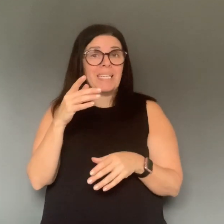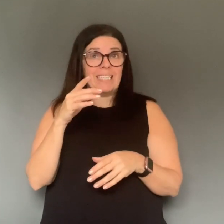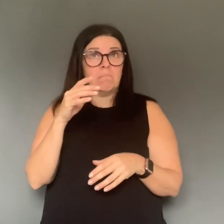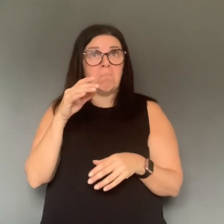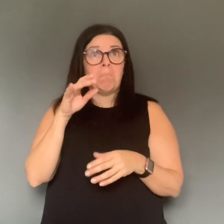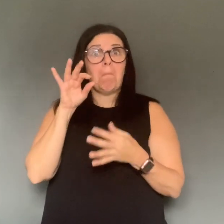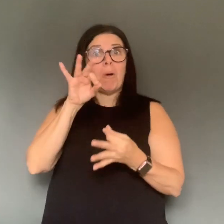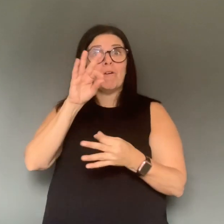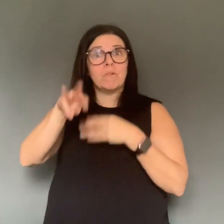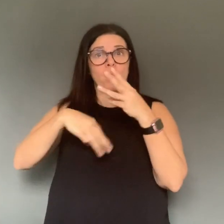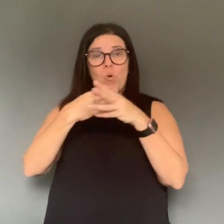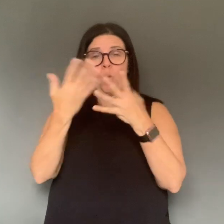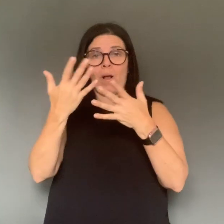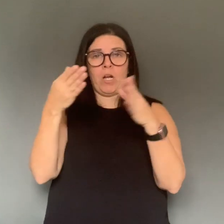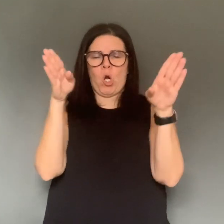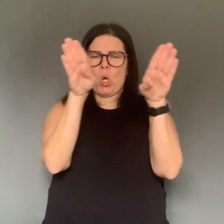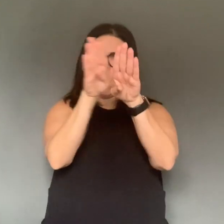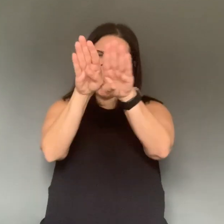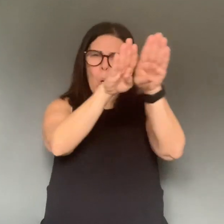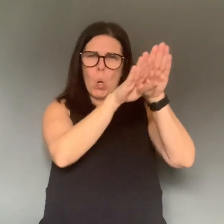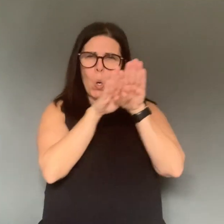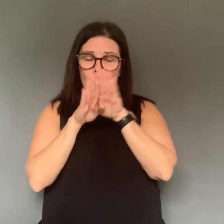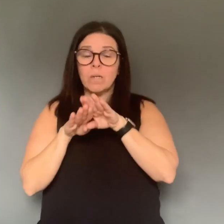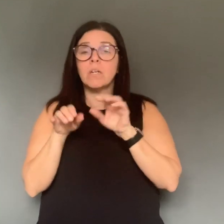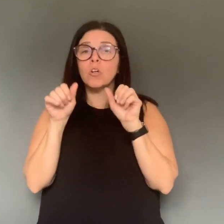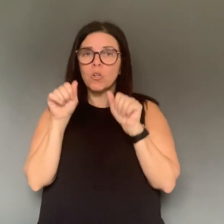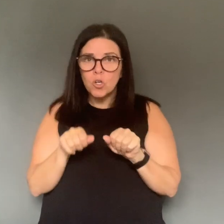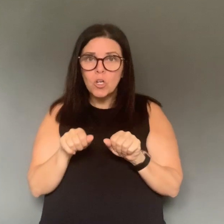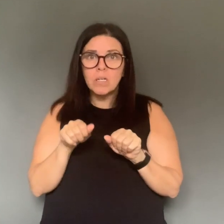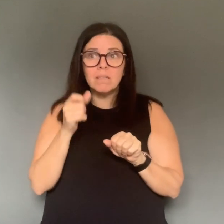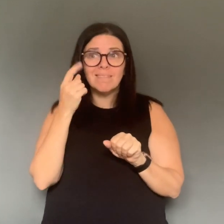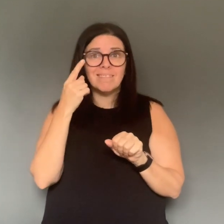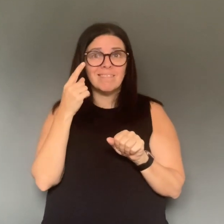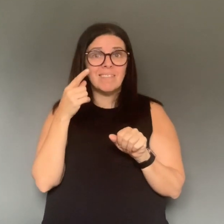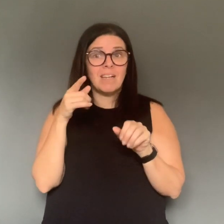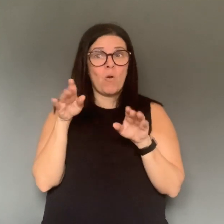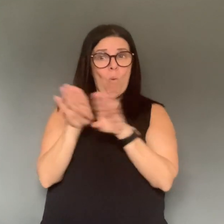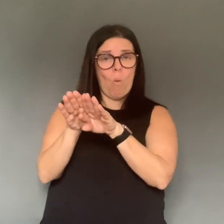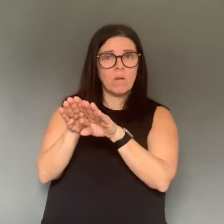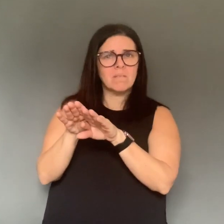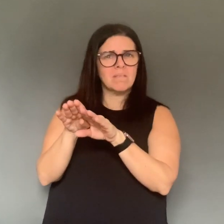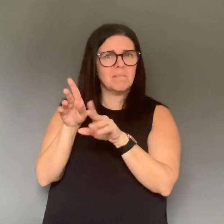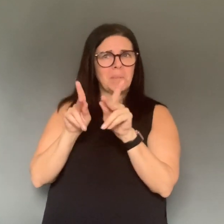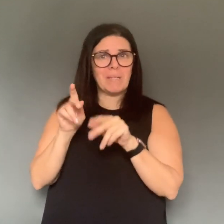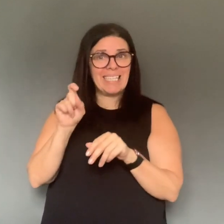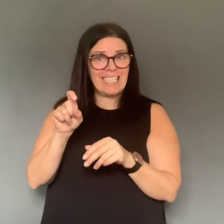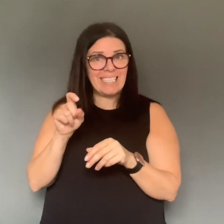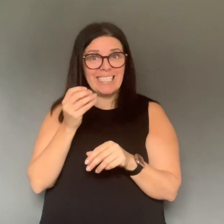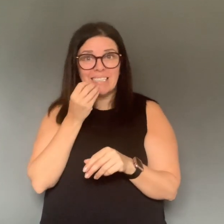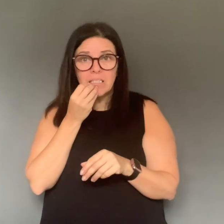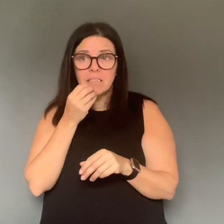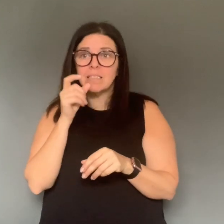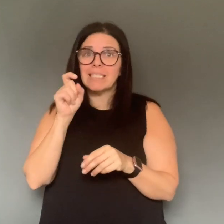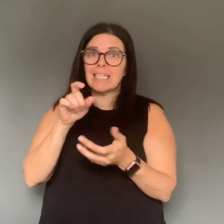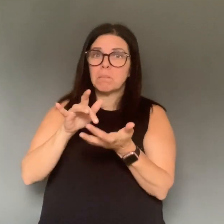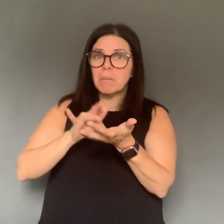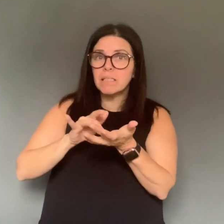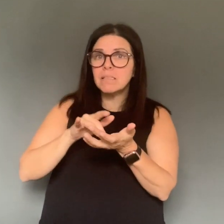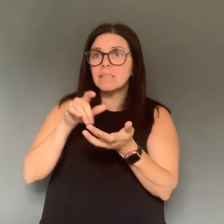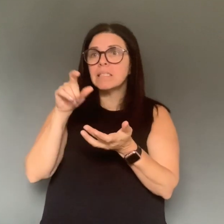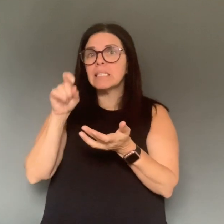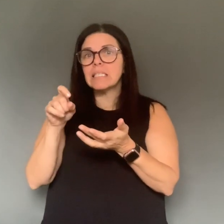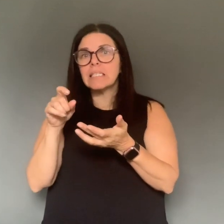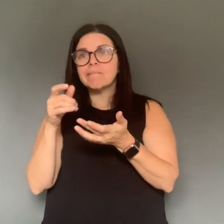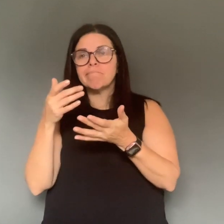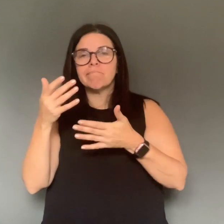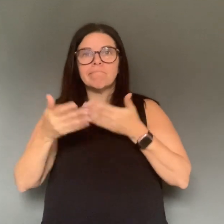In an ideal world, yeah, if we can just all shut them down, we could, but recognizing that people need to still need to eat, people still